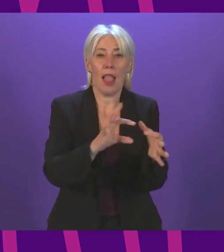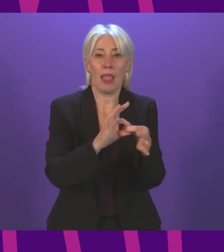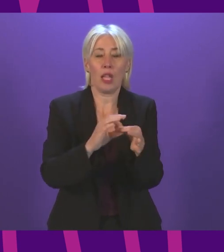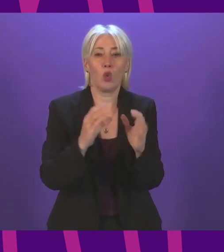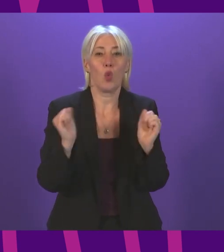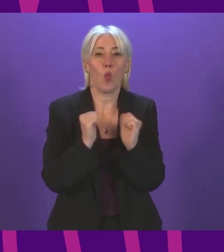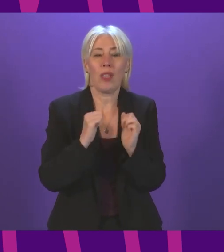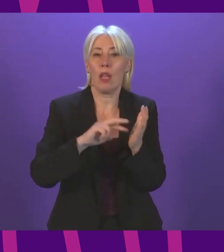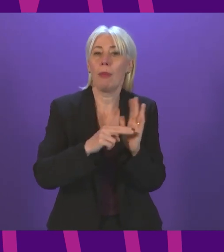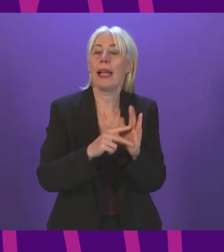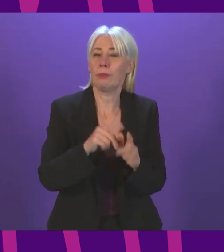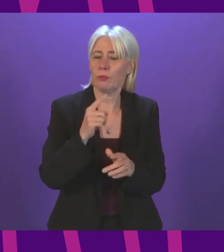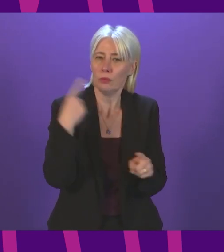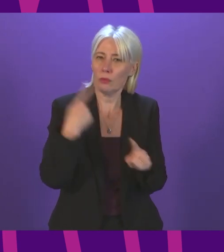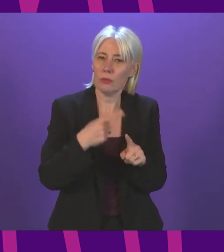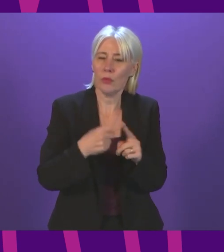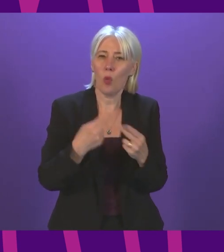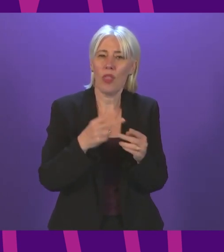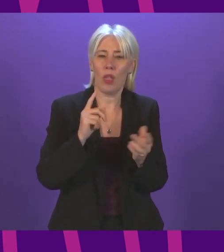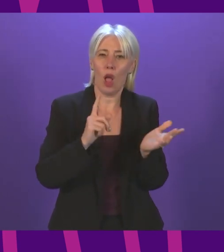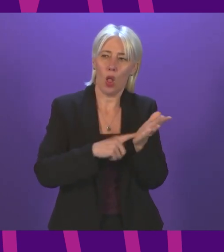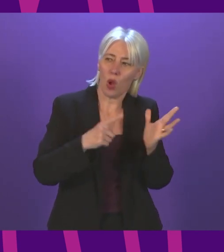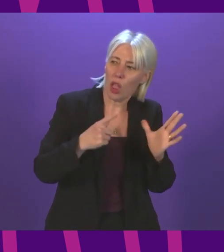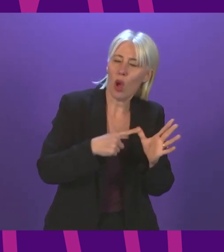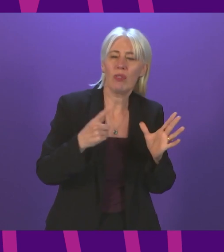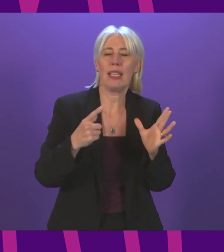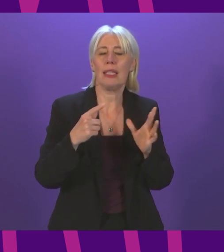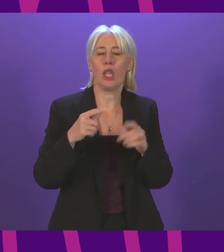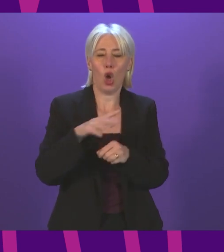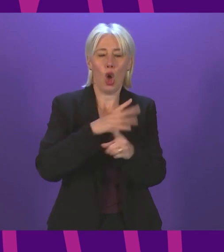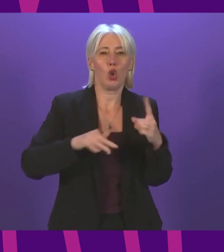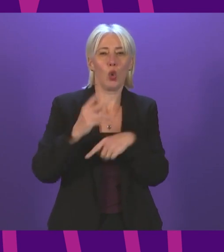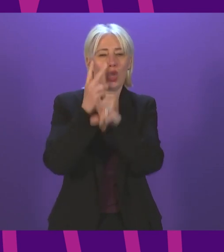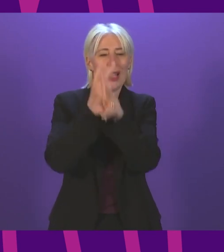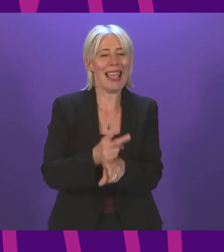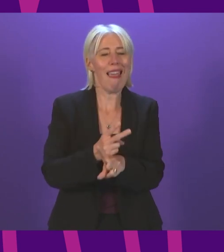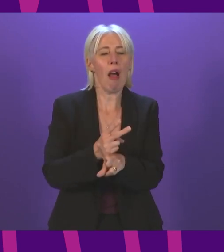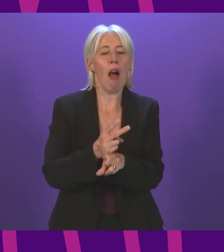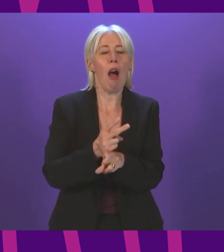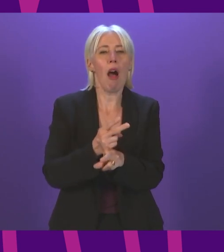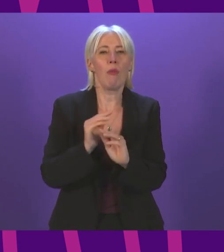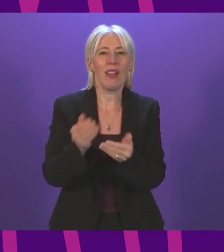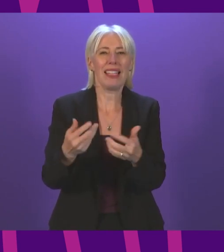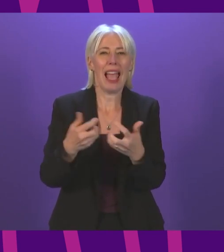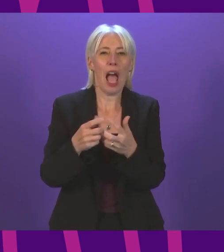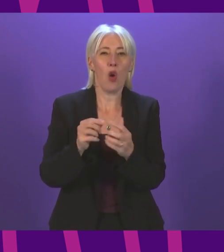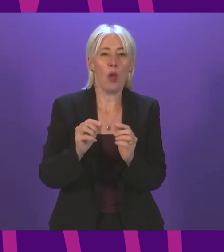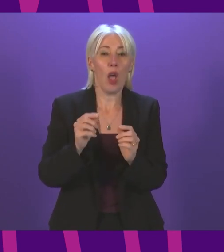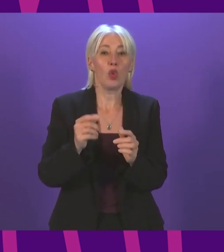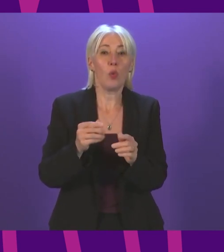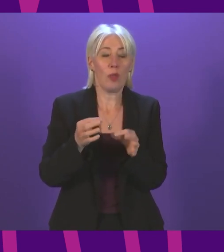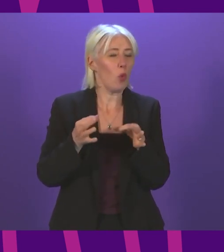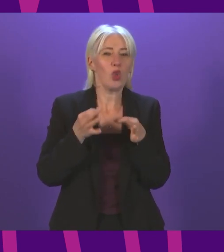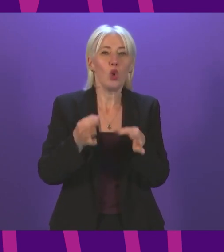is that we're urgently having discussions with local authorities and social care providers about how we free up bed capacity, particularly in amongst that delayed discharge